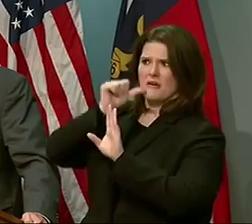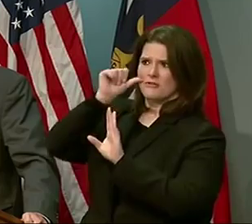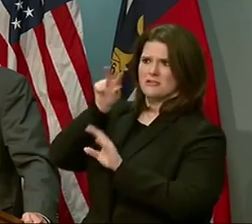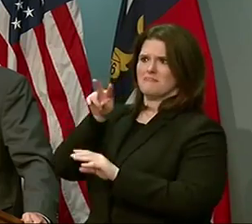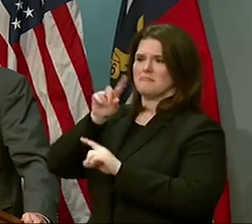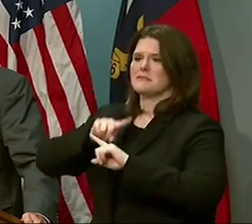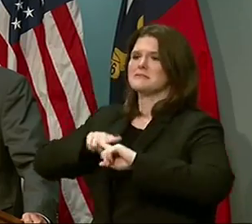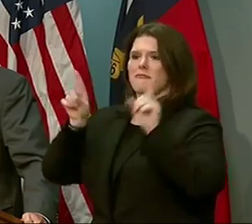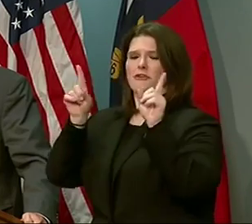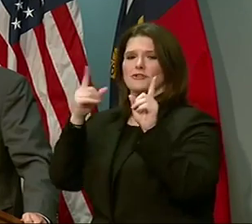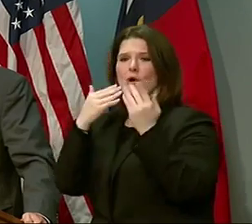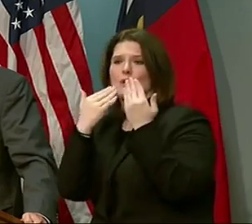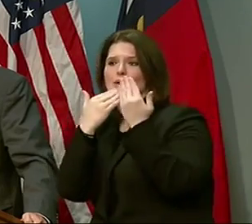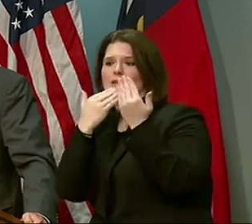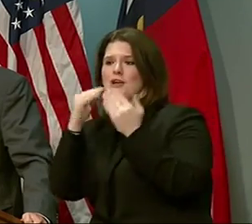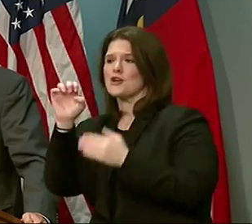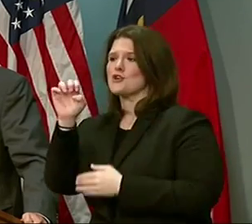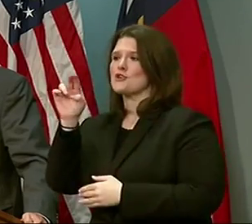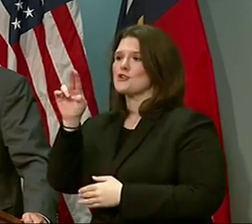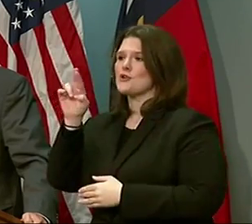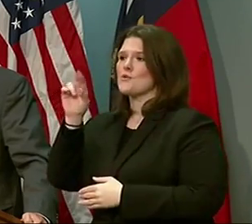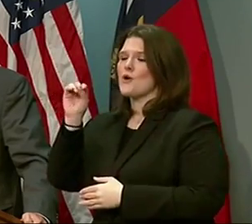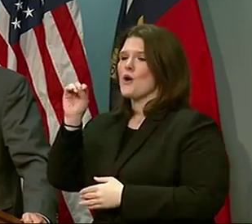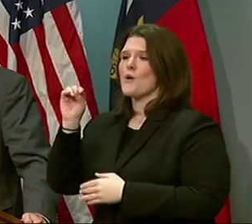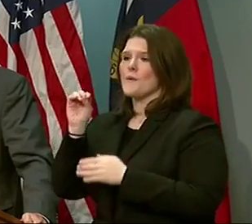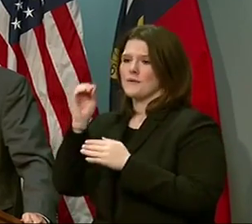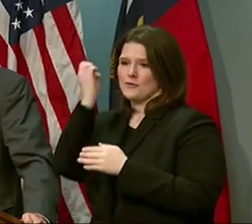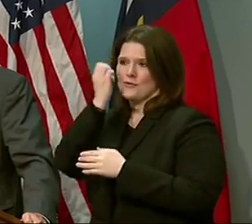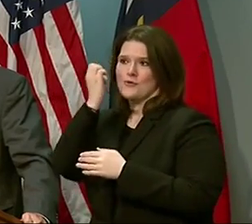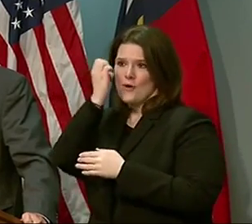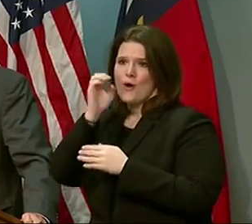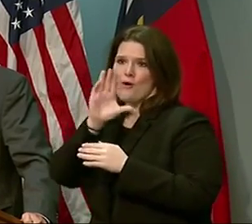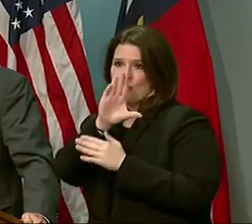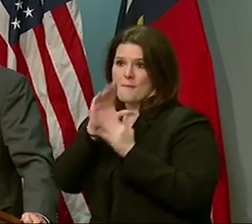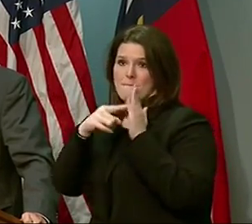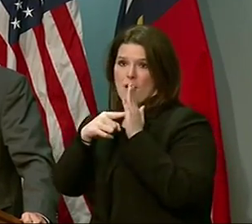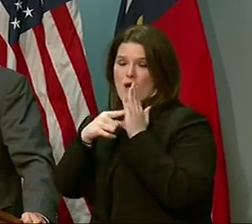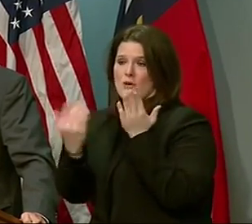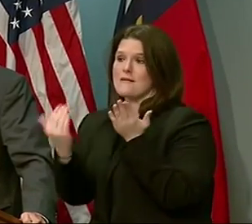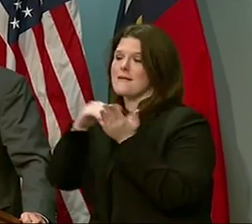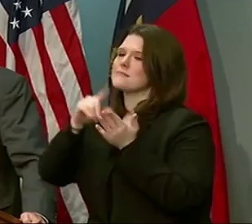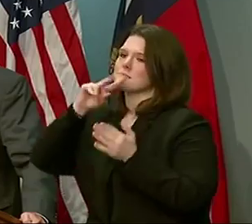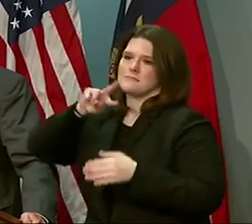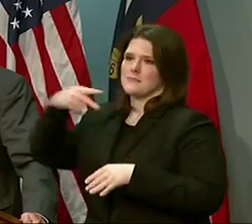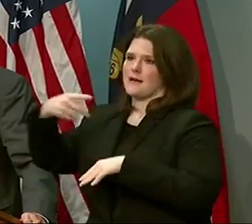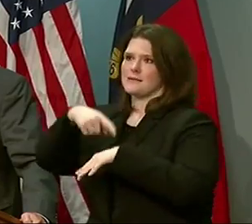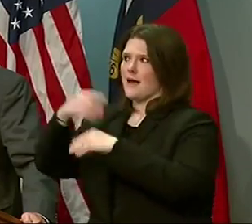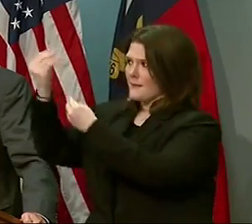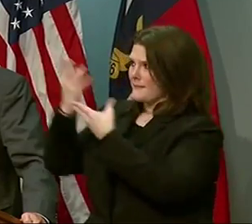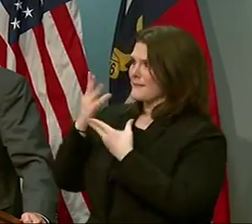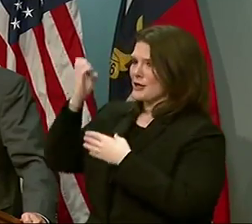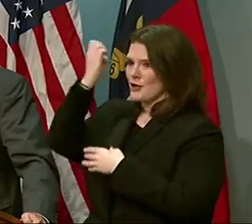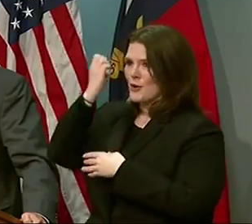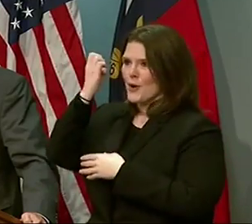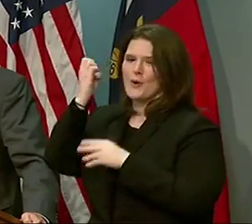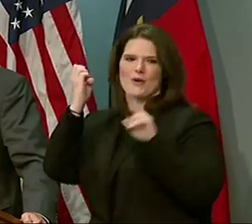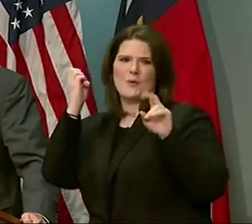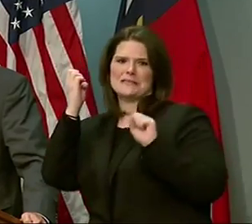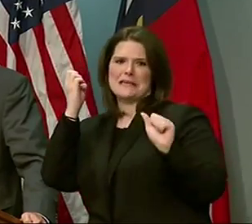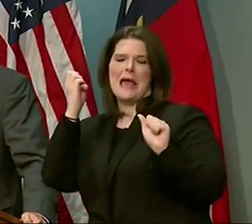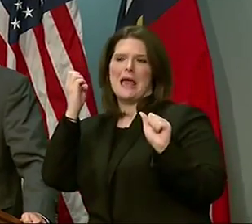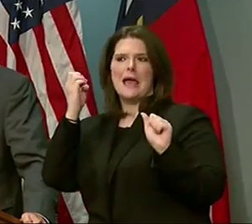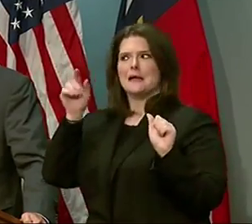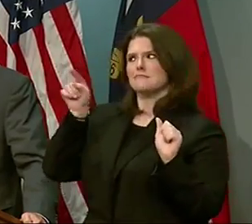I want to complement the Euro model again. This is the second time that we've gotten good news from the Euro model versus the USA